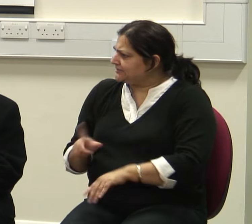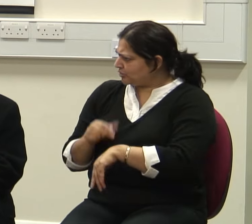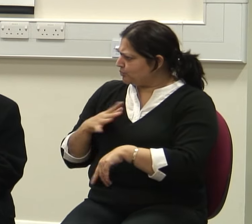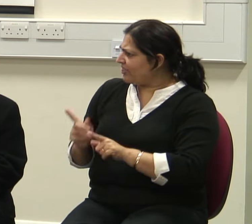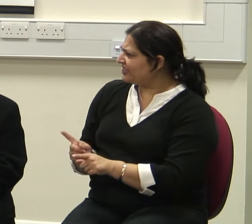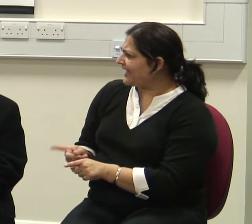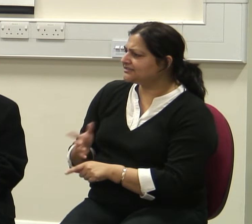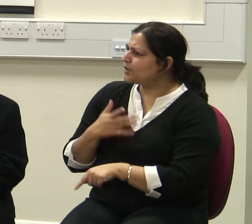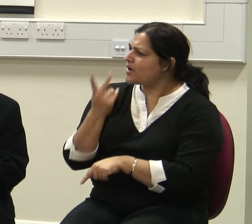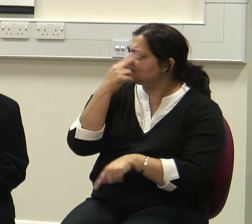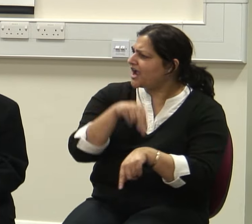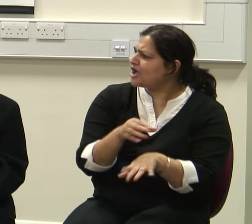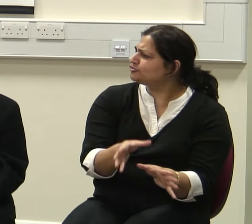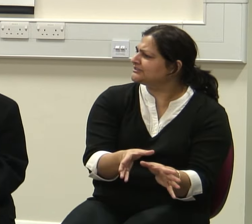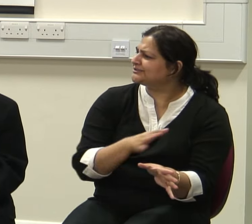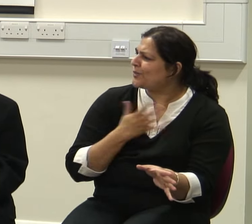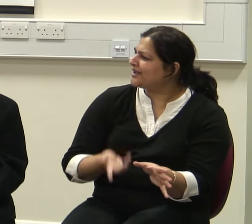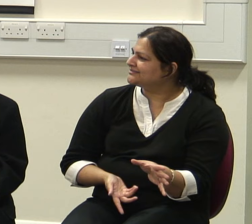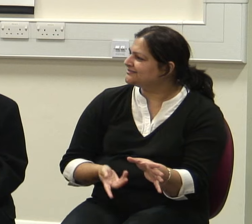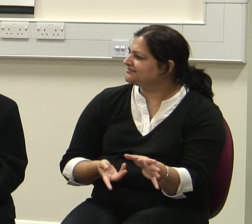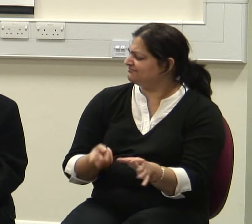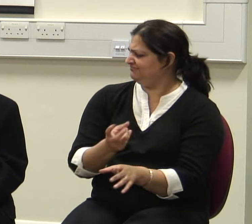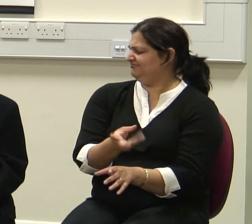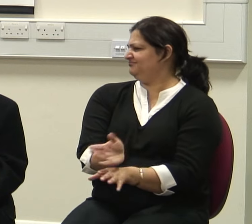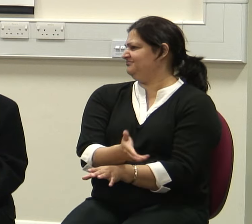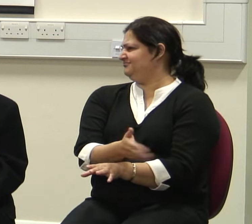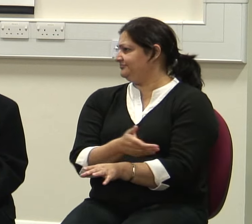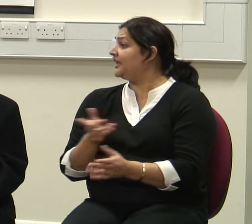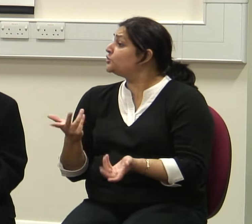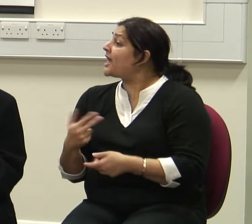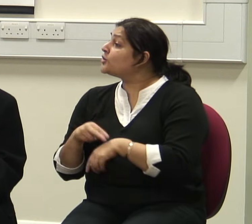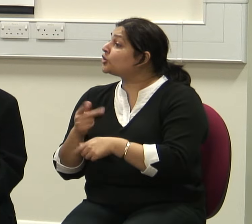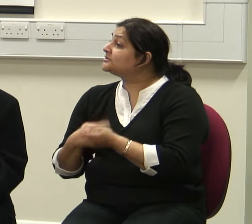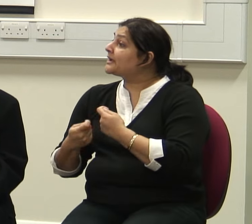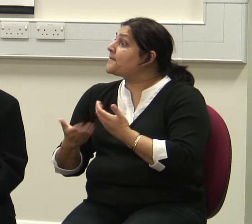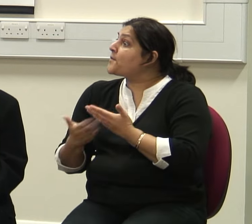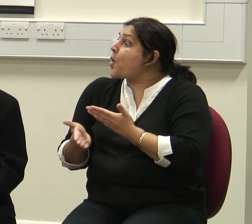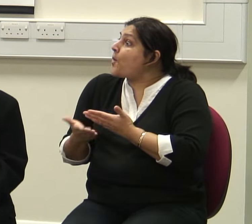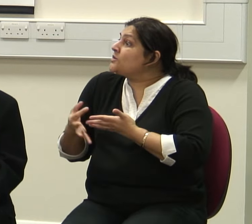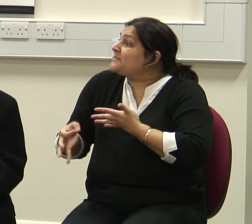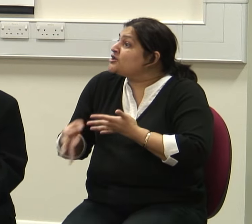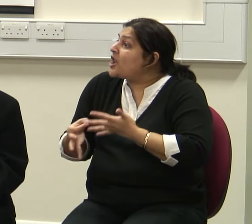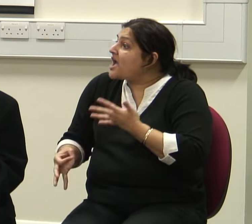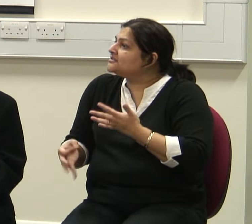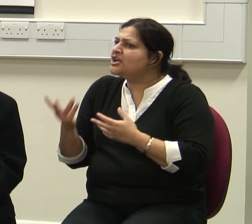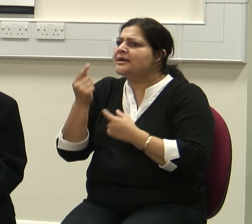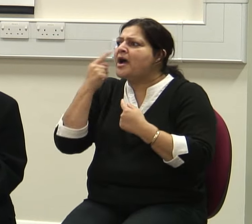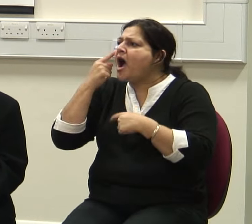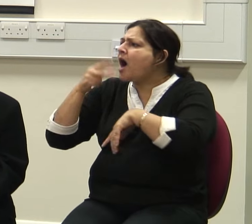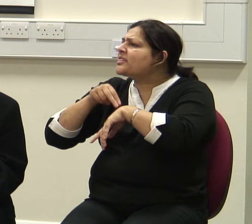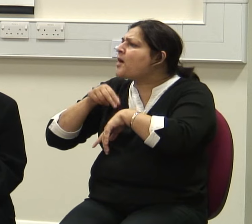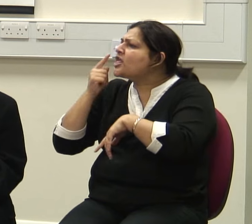talk and double think. Because doctors become more and more specialized. I mean, some ophthalmologists, basically all they do